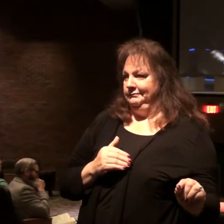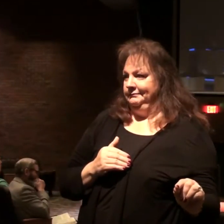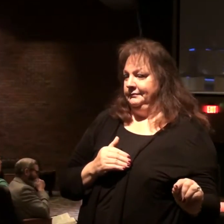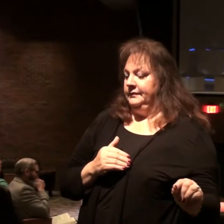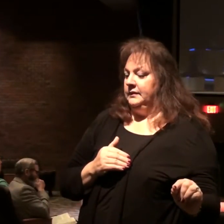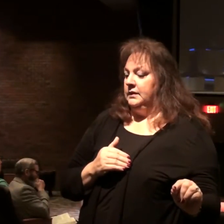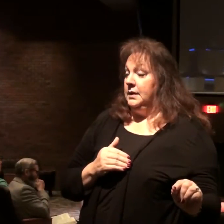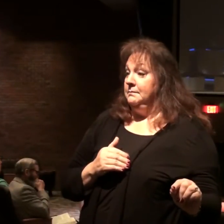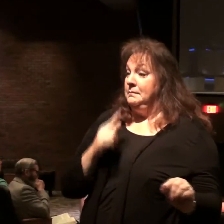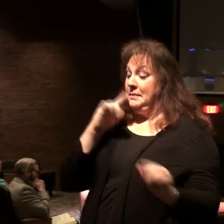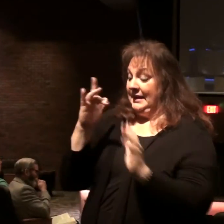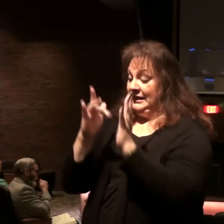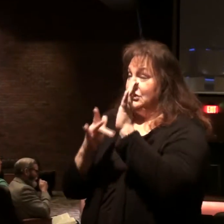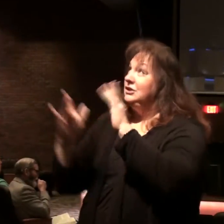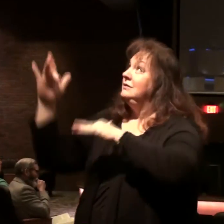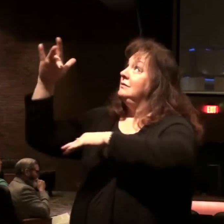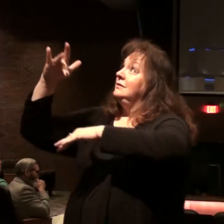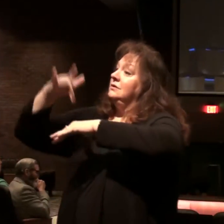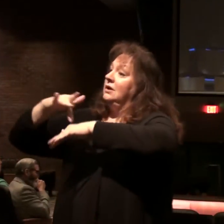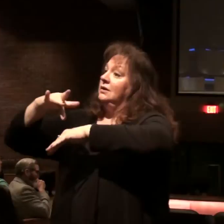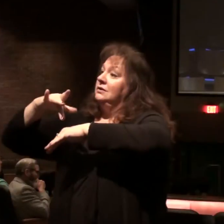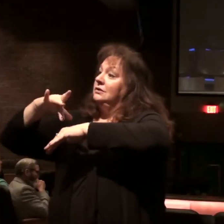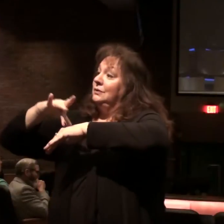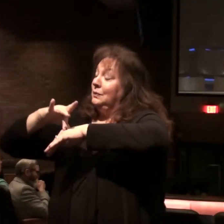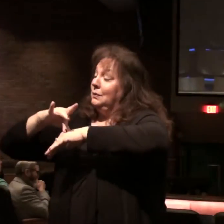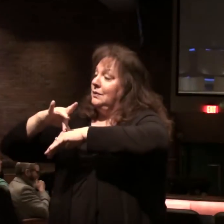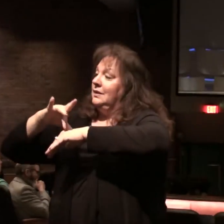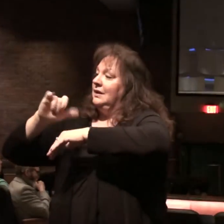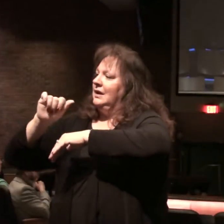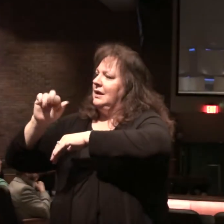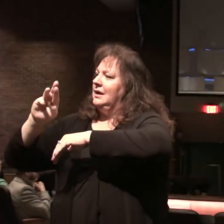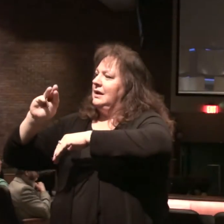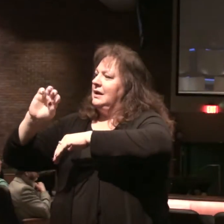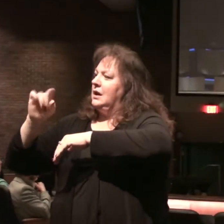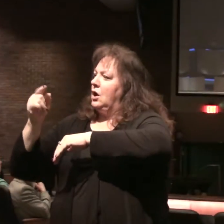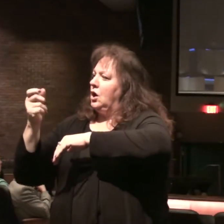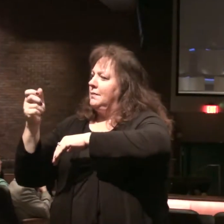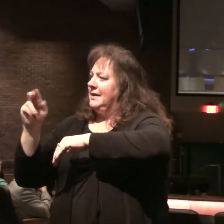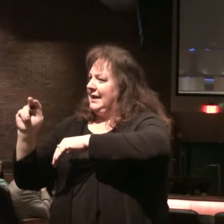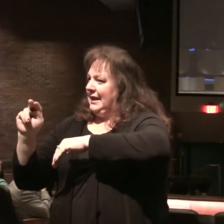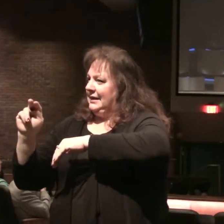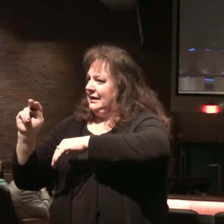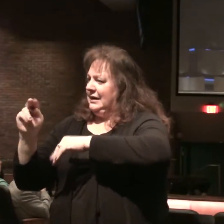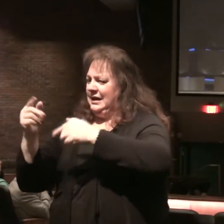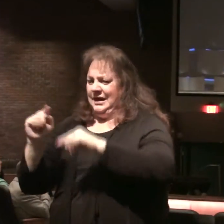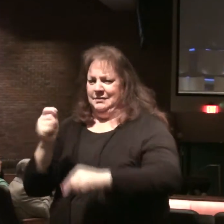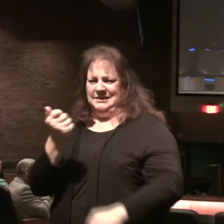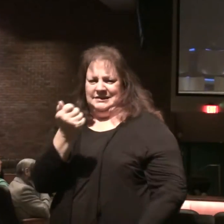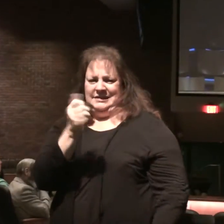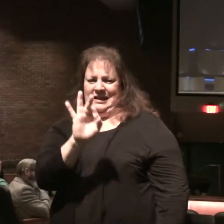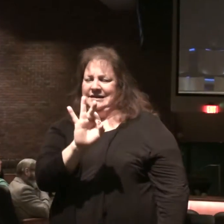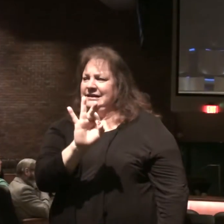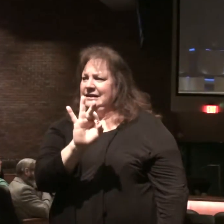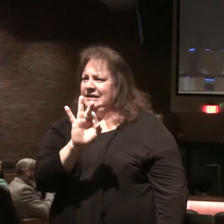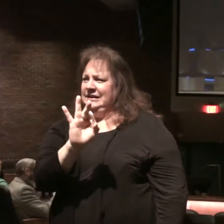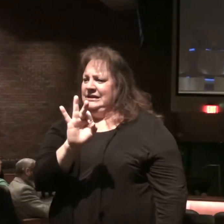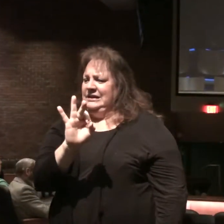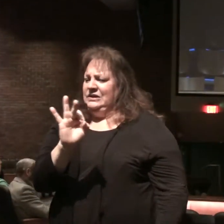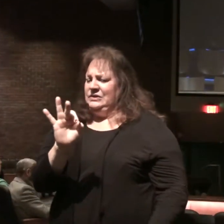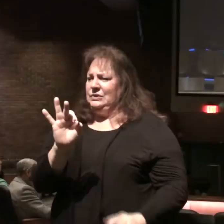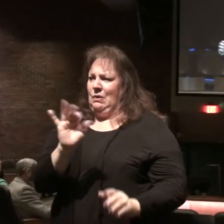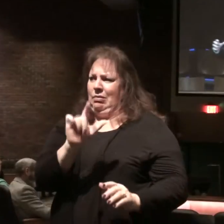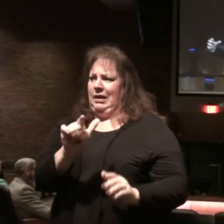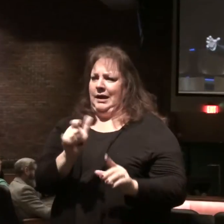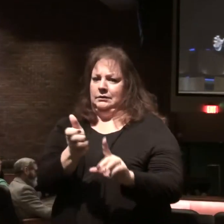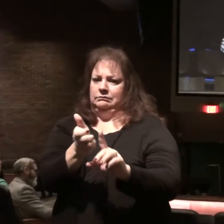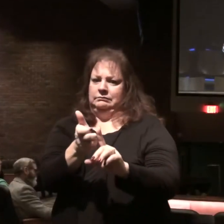But the return at Armageddon is recorded in chapter 19 of Revelation. So things will be sorted